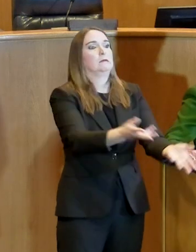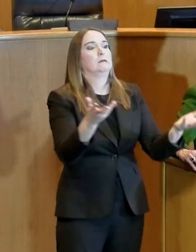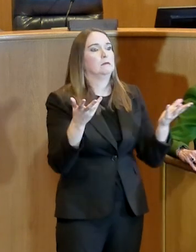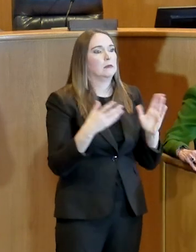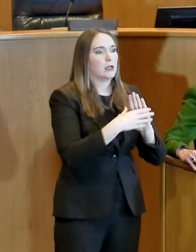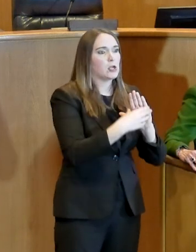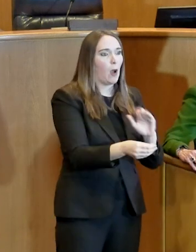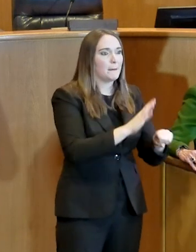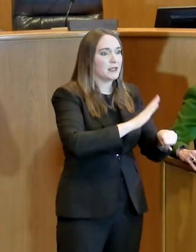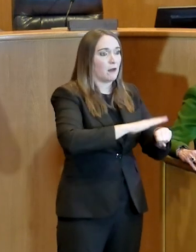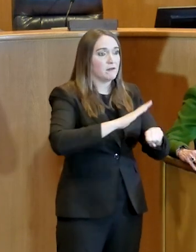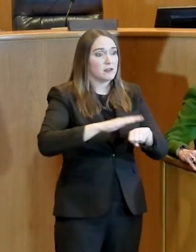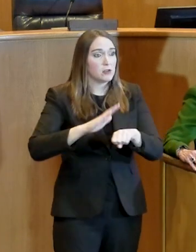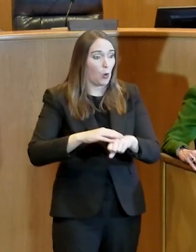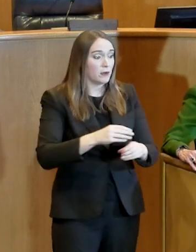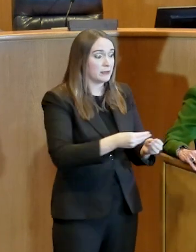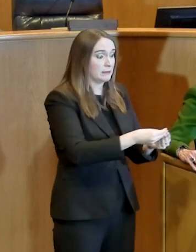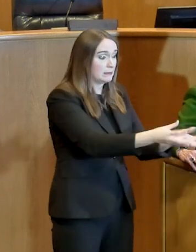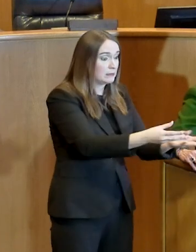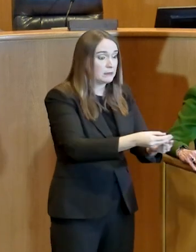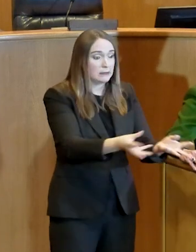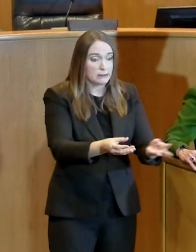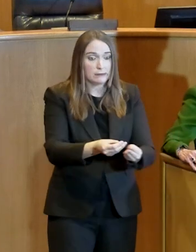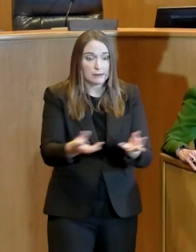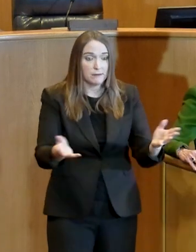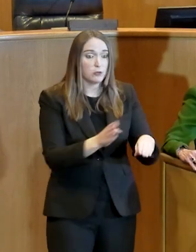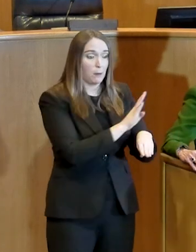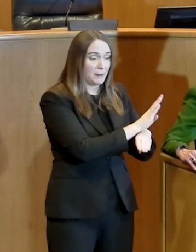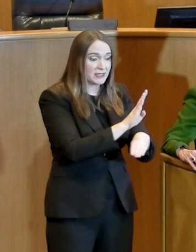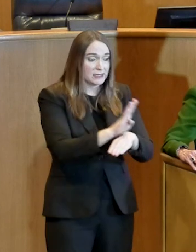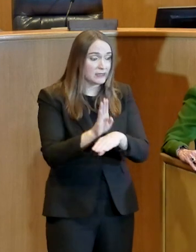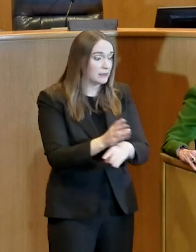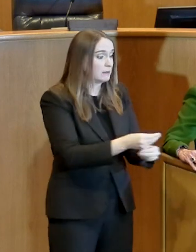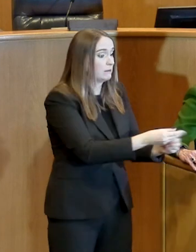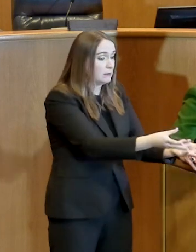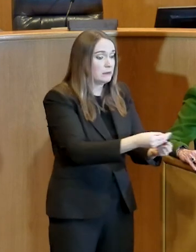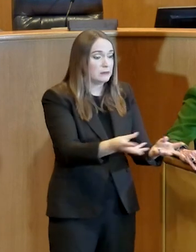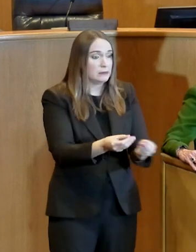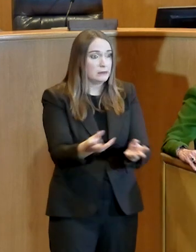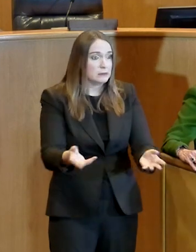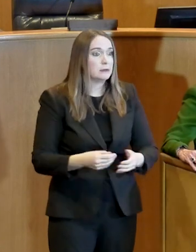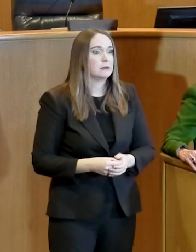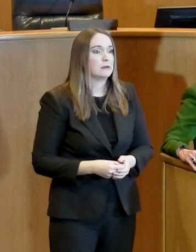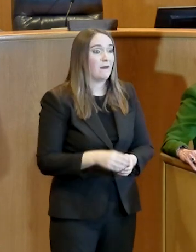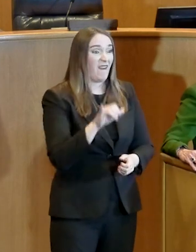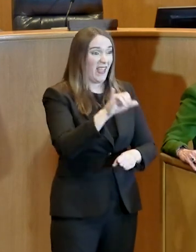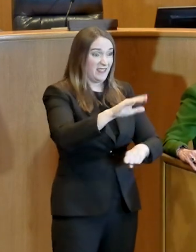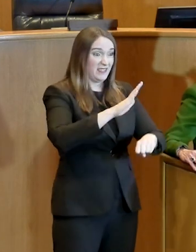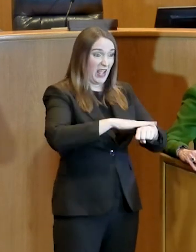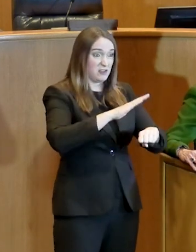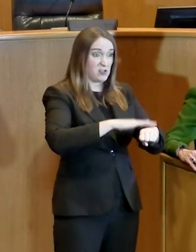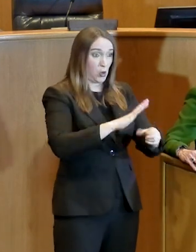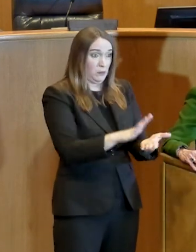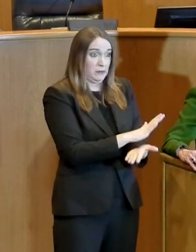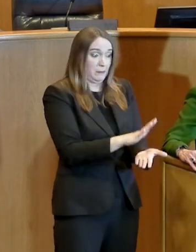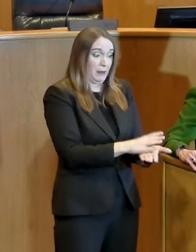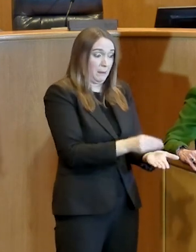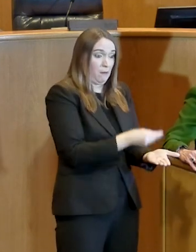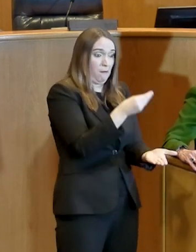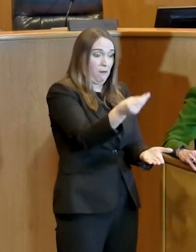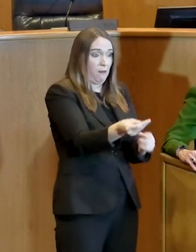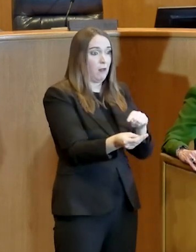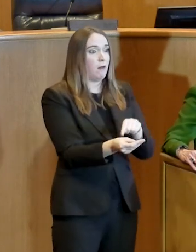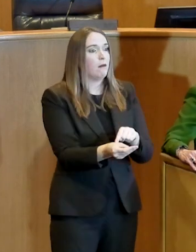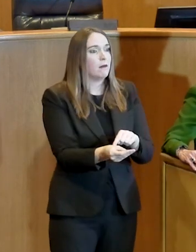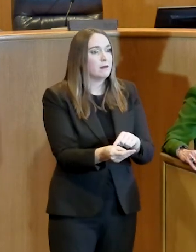started that two days ago when we changed the first lines, and in that notice, it stated what we were doing then, but it